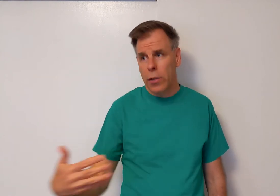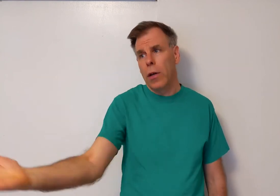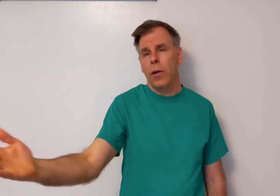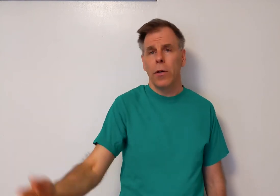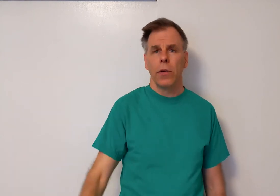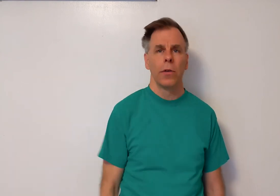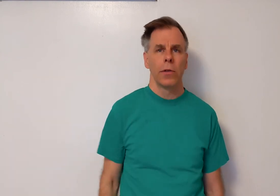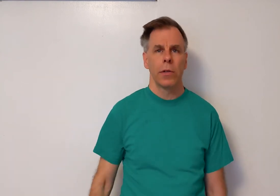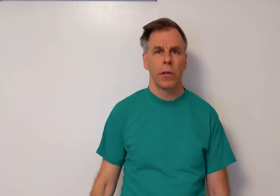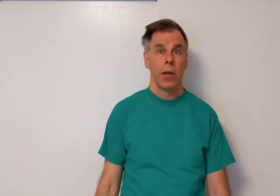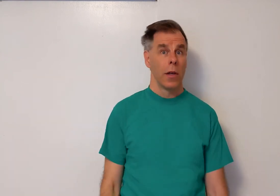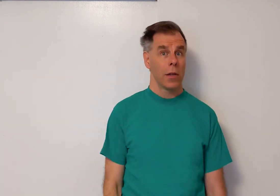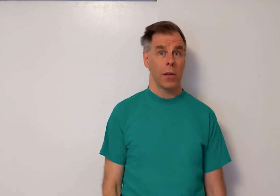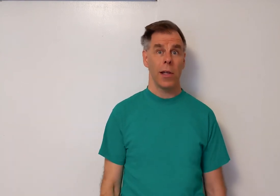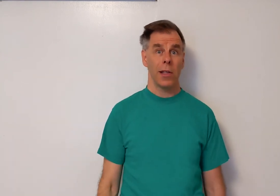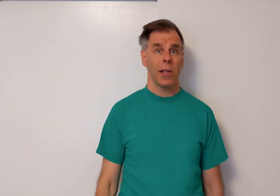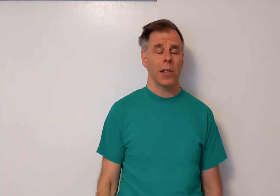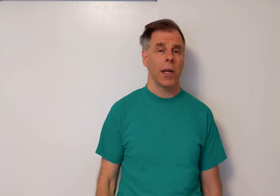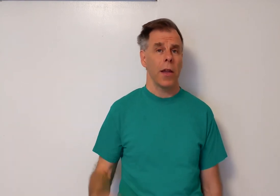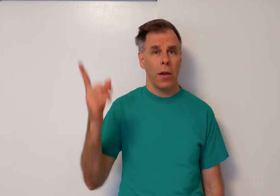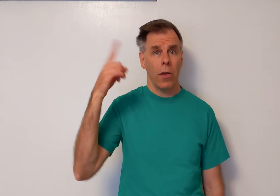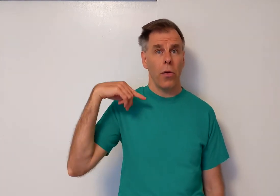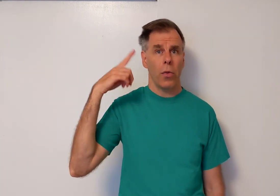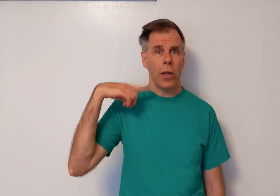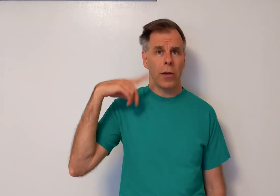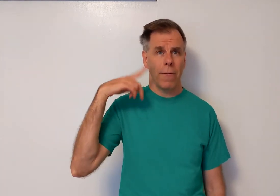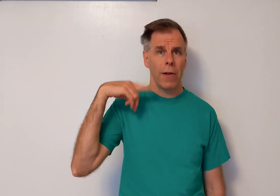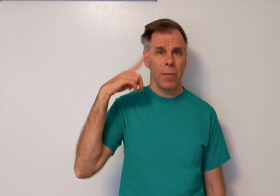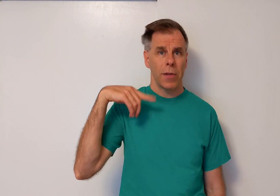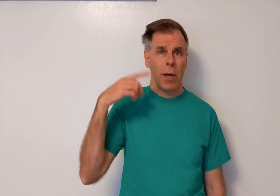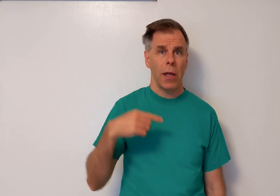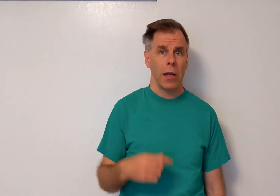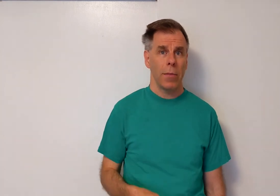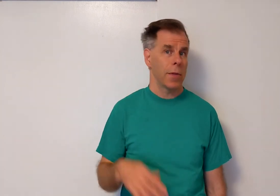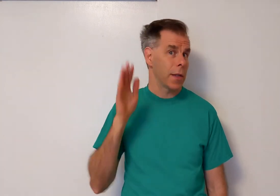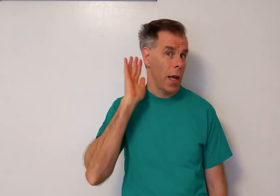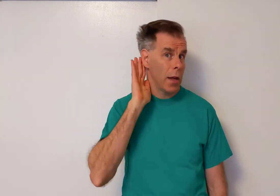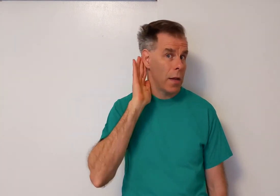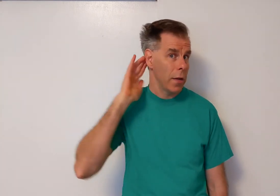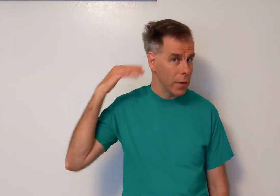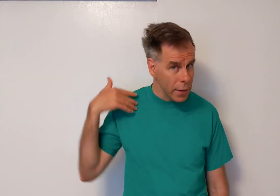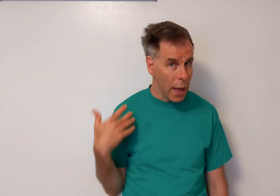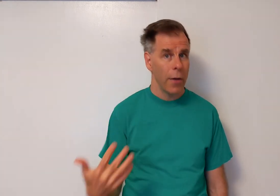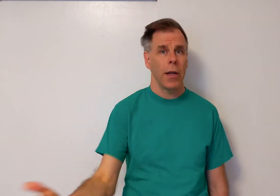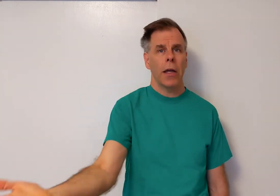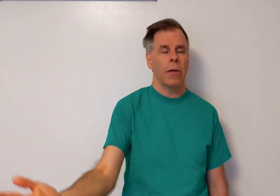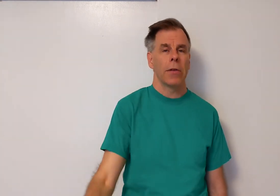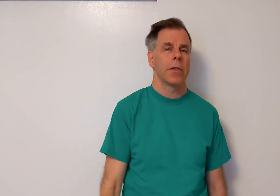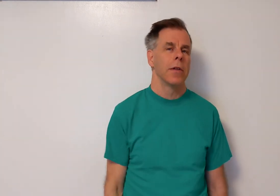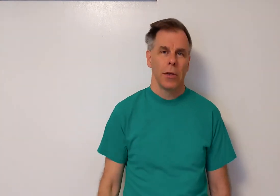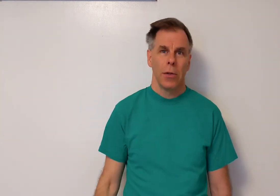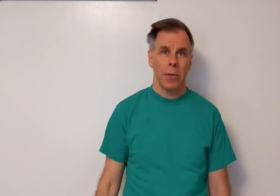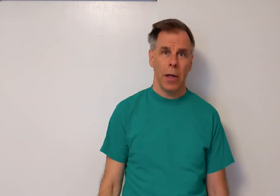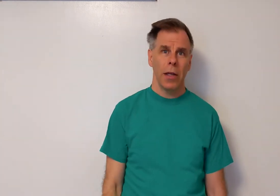goes. So let's sing together. The wind flips my lips. And here's how it goes. Ready?